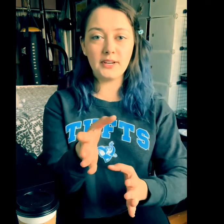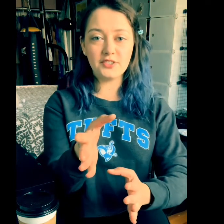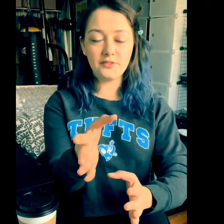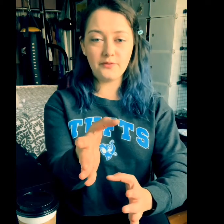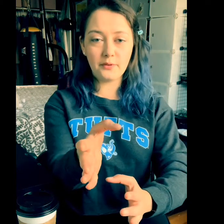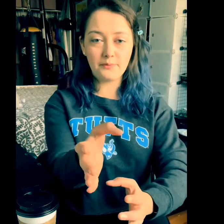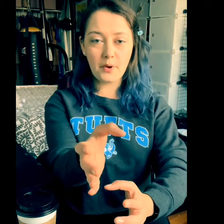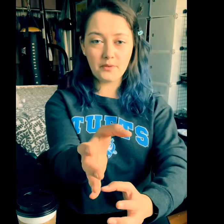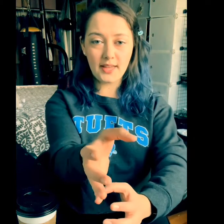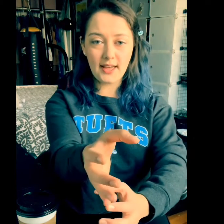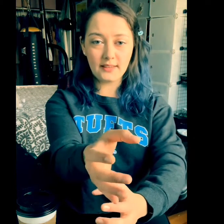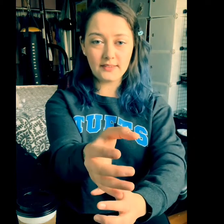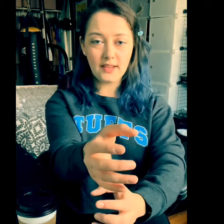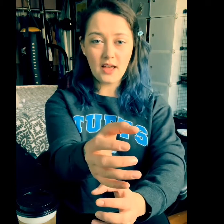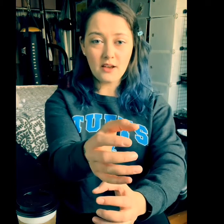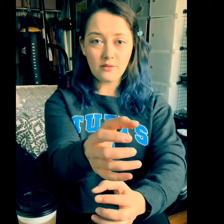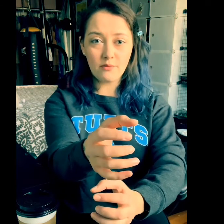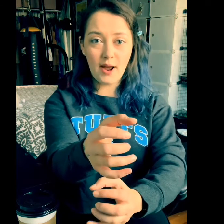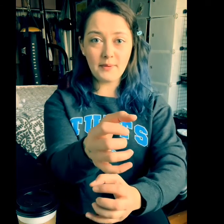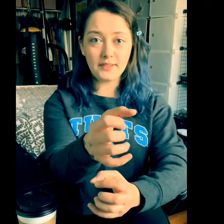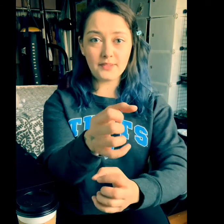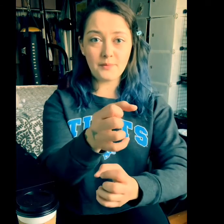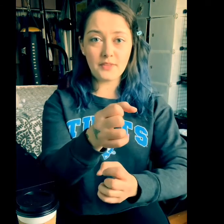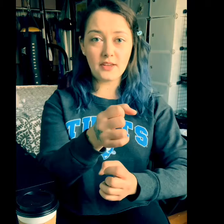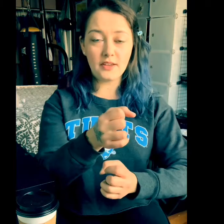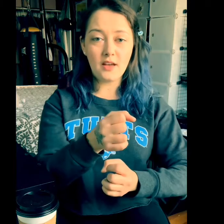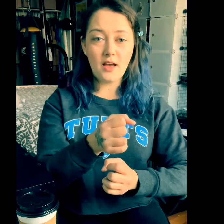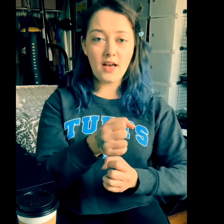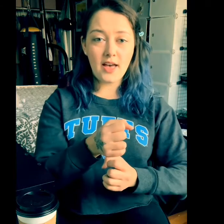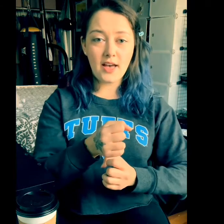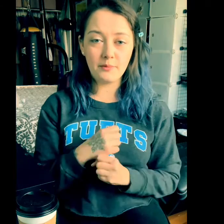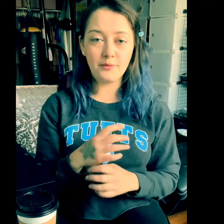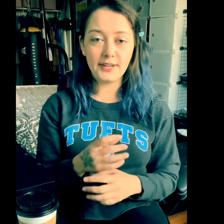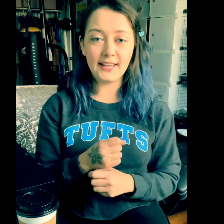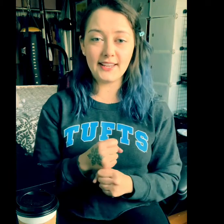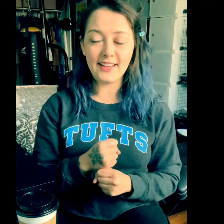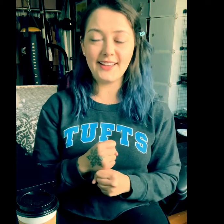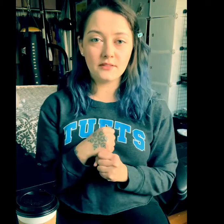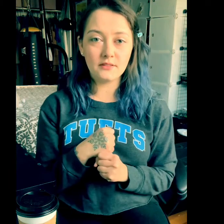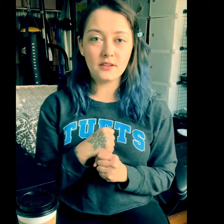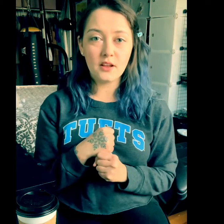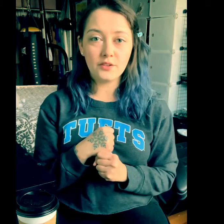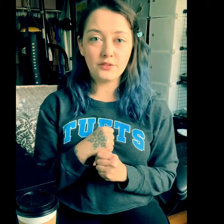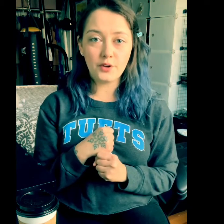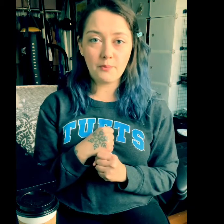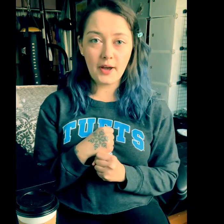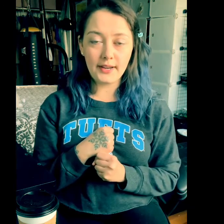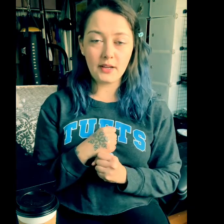reaching with both hands Grabbing something And bringing it To your body